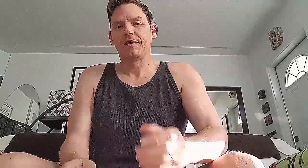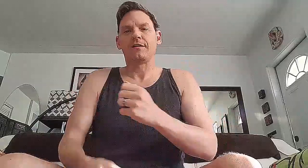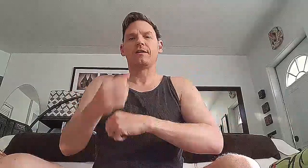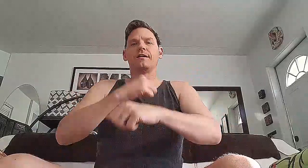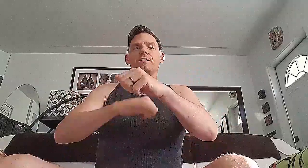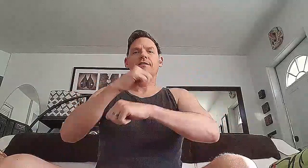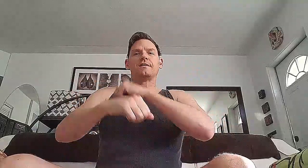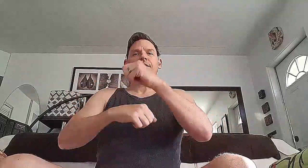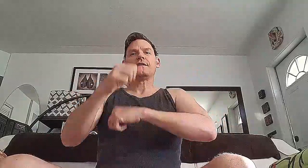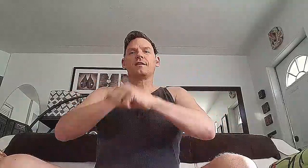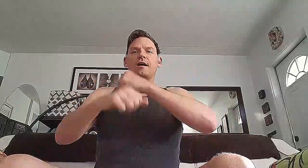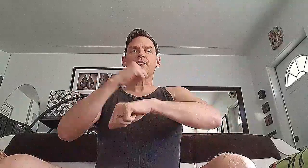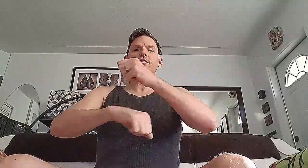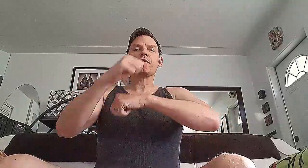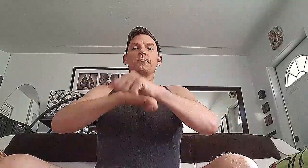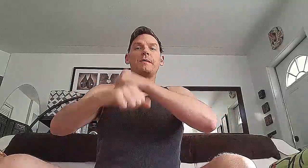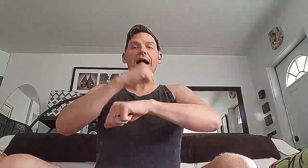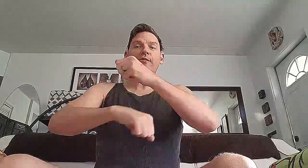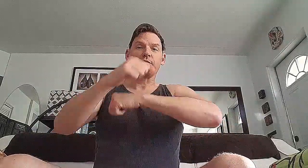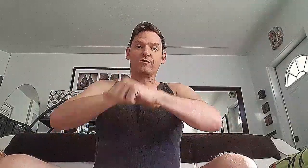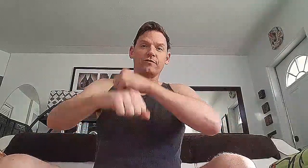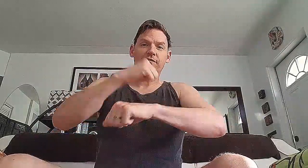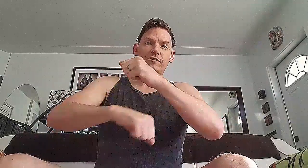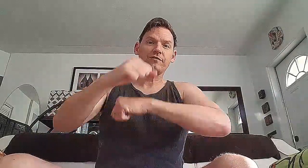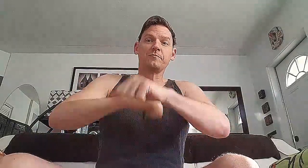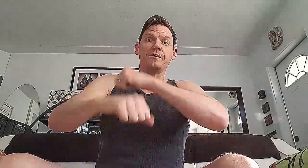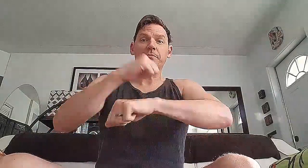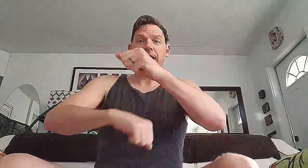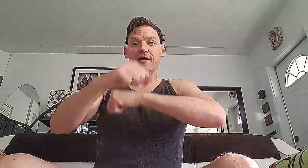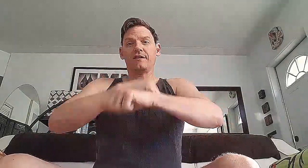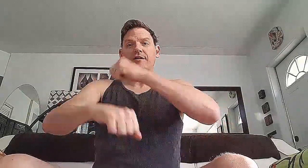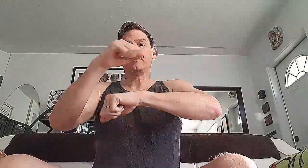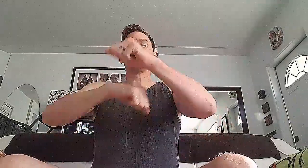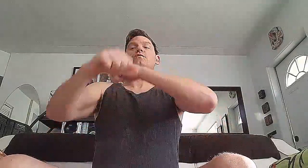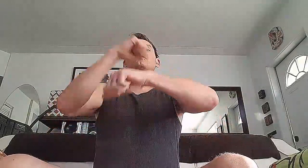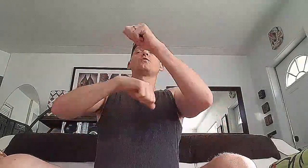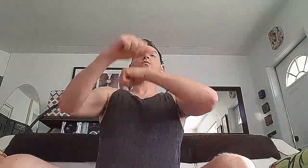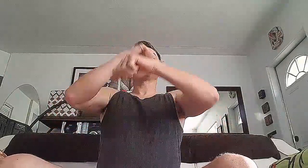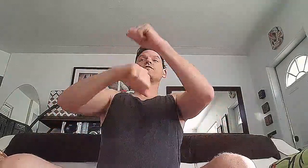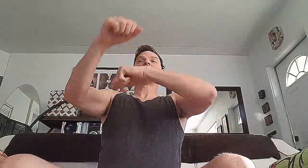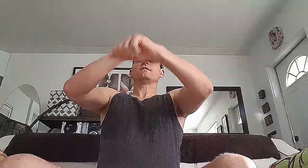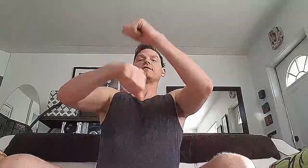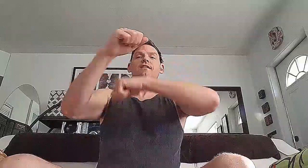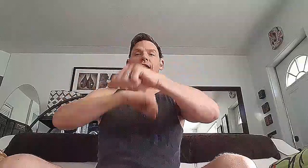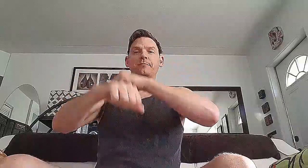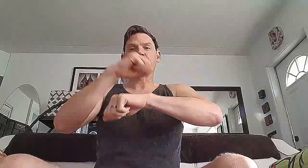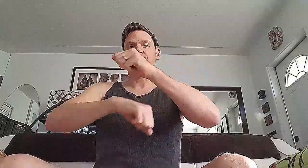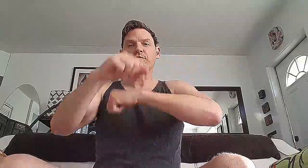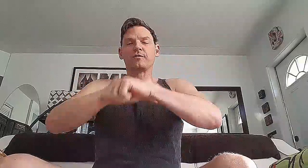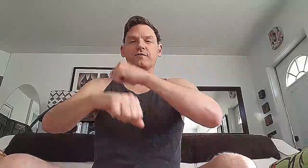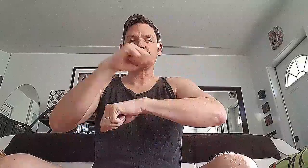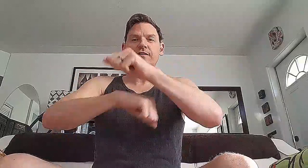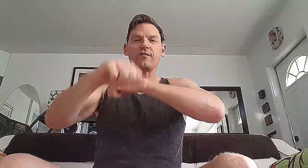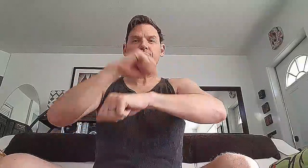All right. Now we're going to go backwards speed bag. So towards the top, you're going towards yourself.